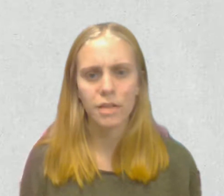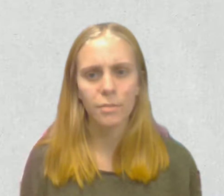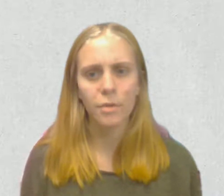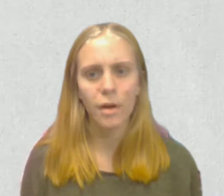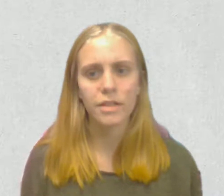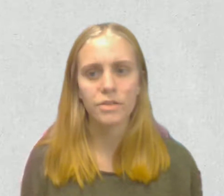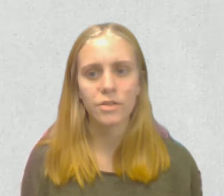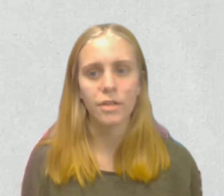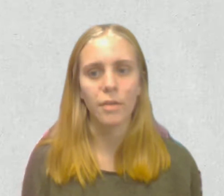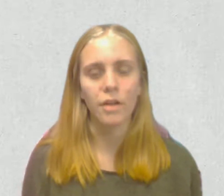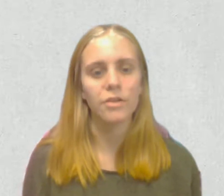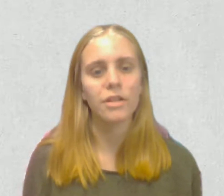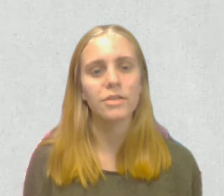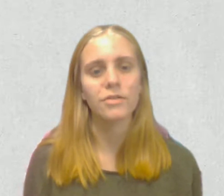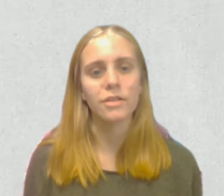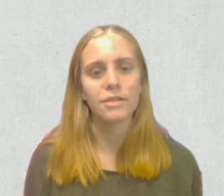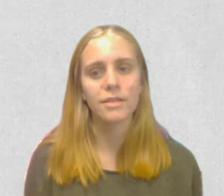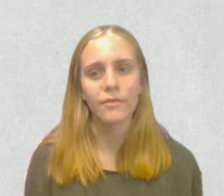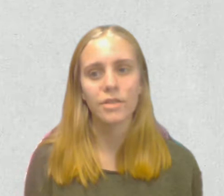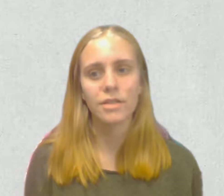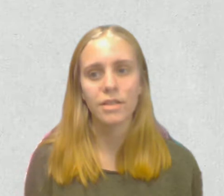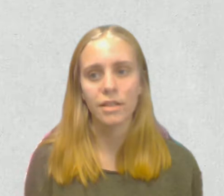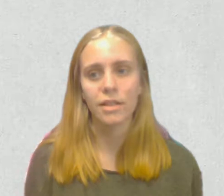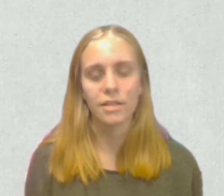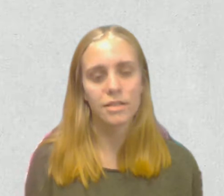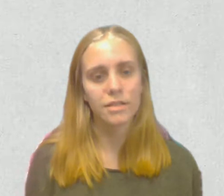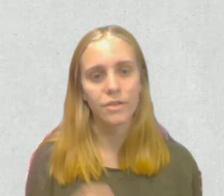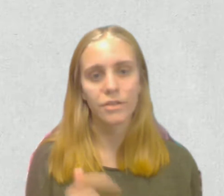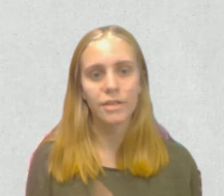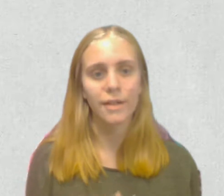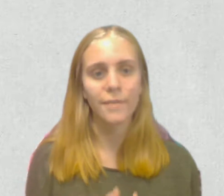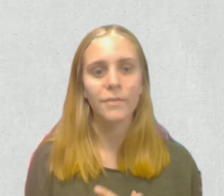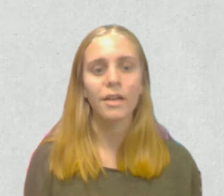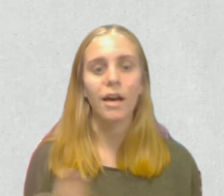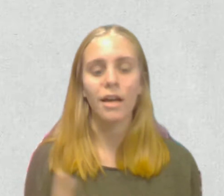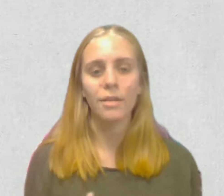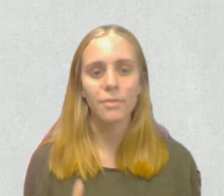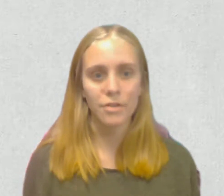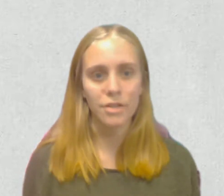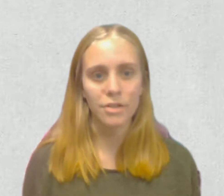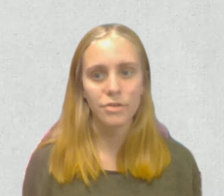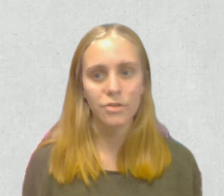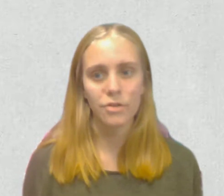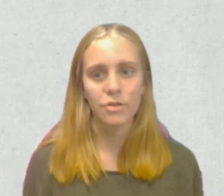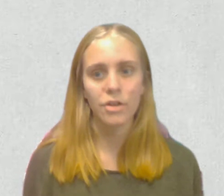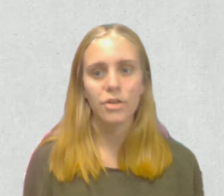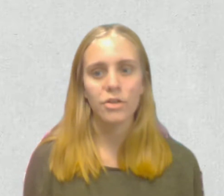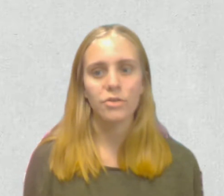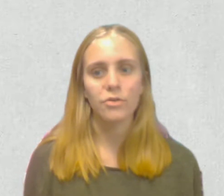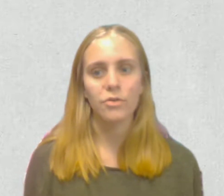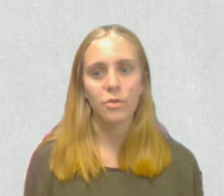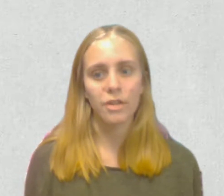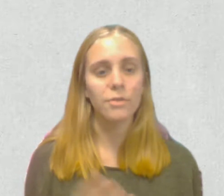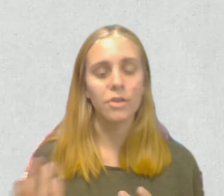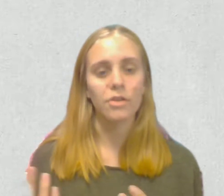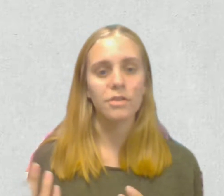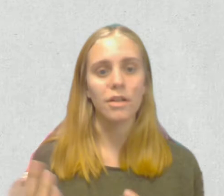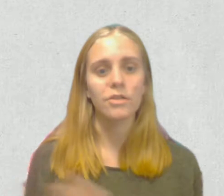CWI started monitoring in 2017 and is still today. I am third intern to coordinate results